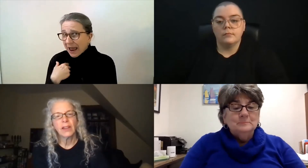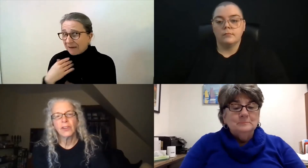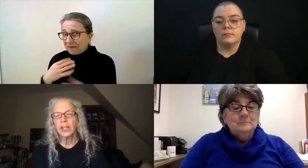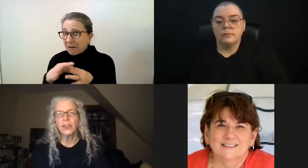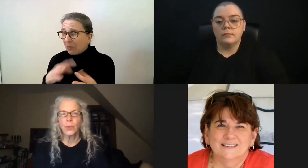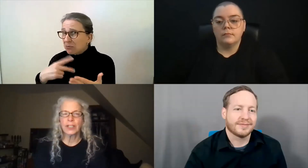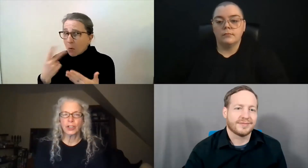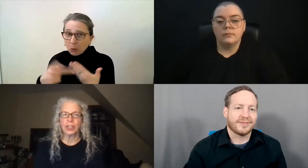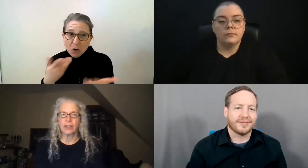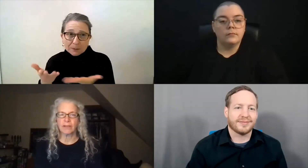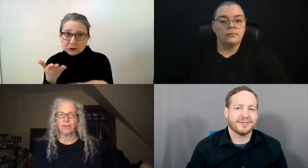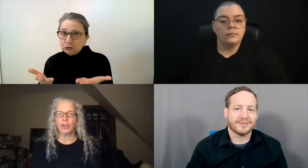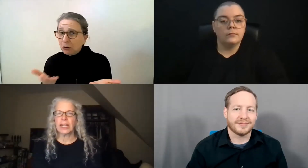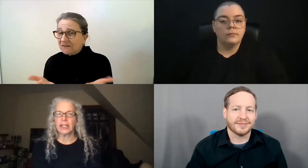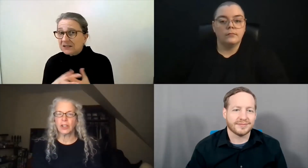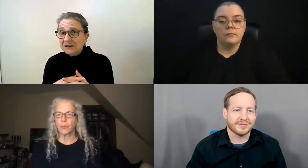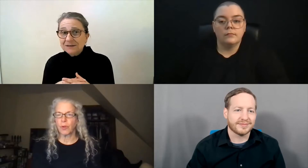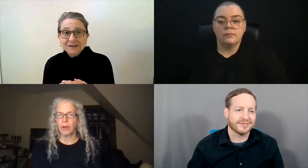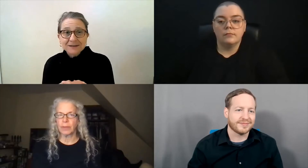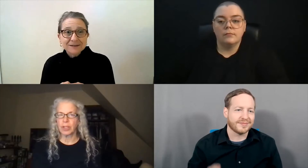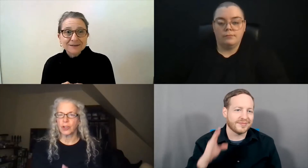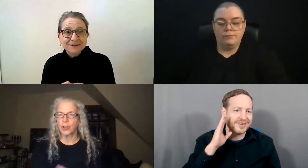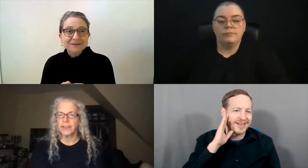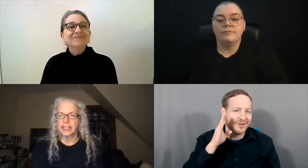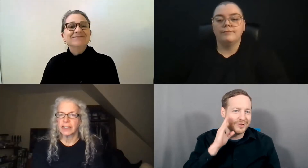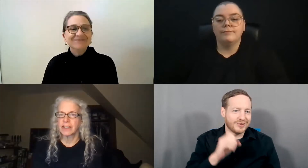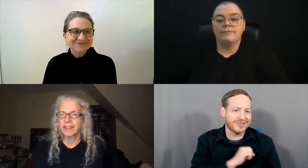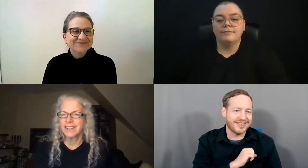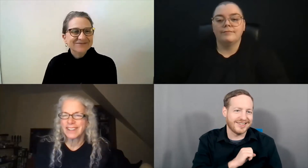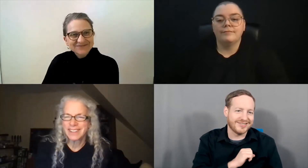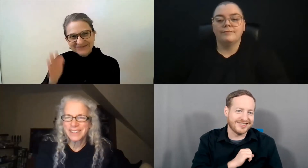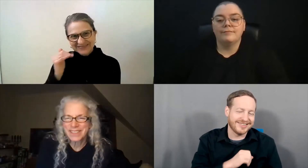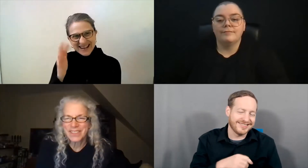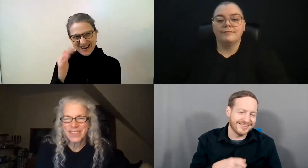Are there any other questions related to the programs and the services?